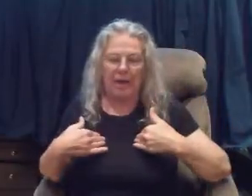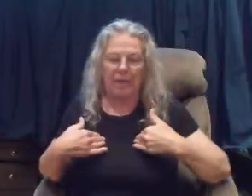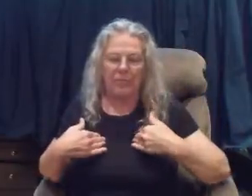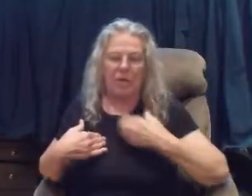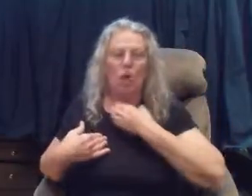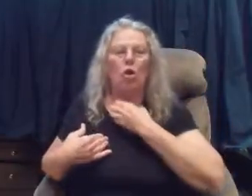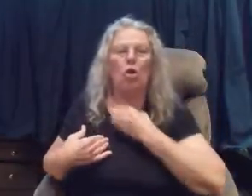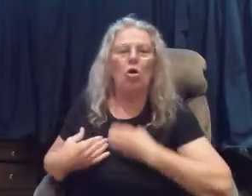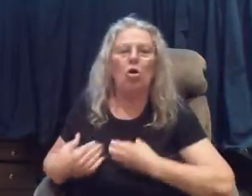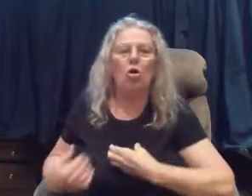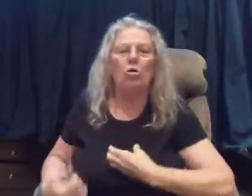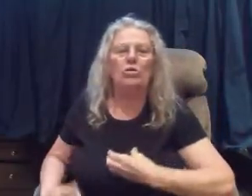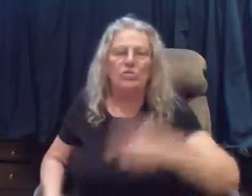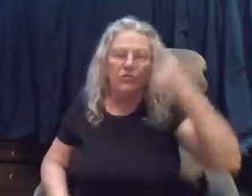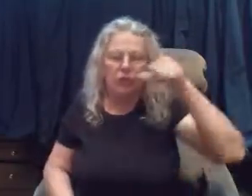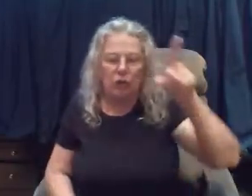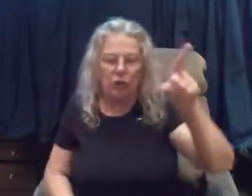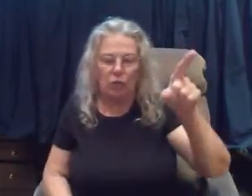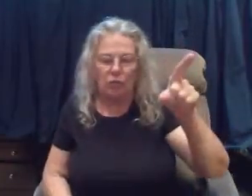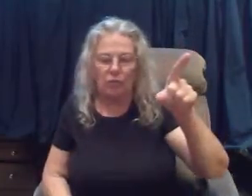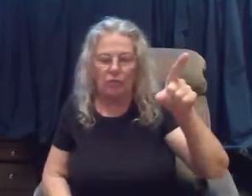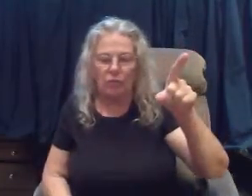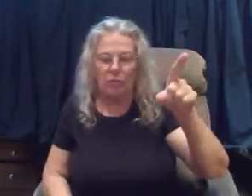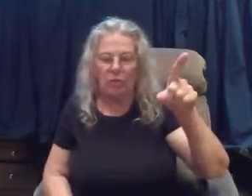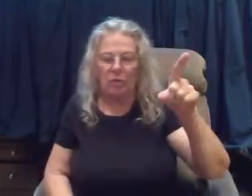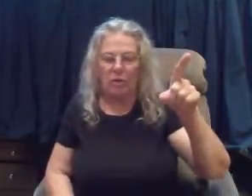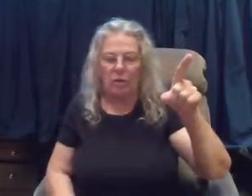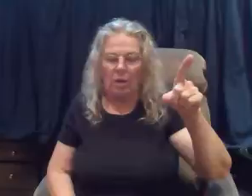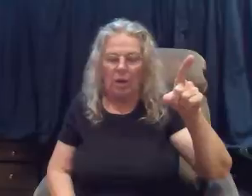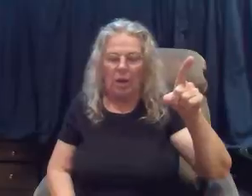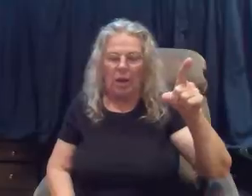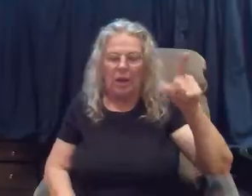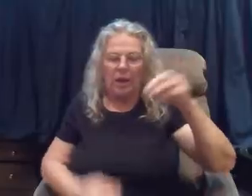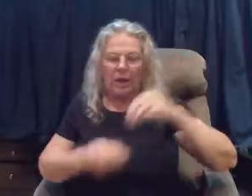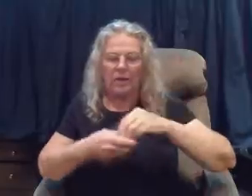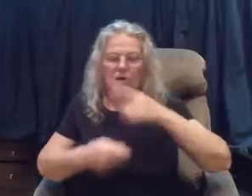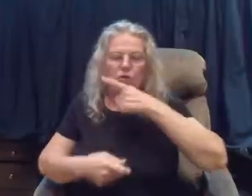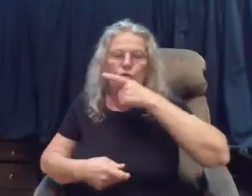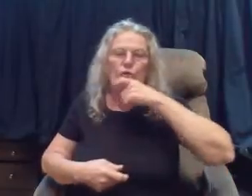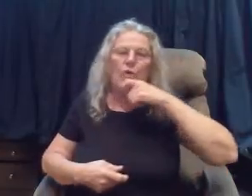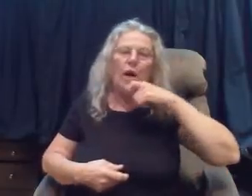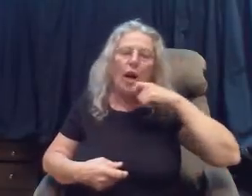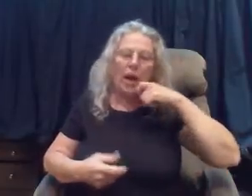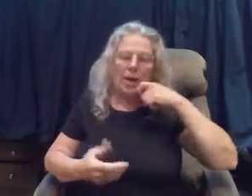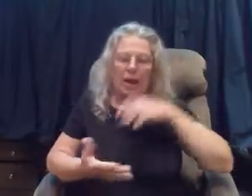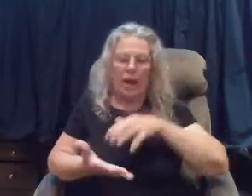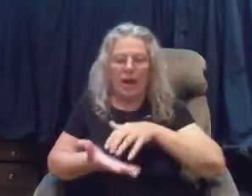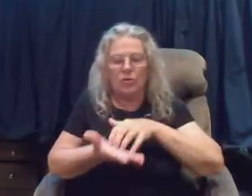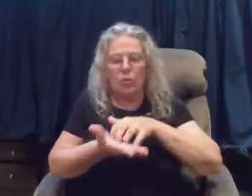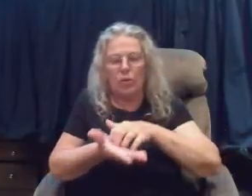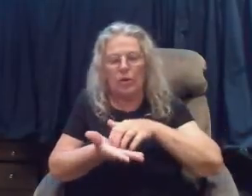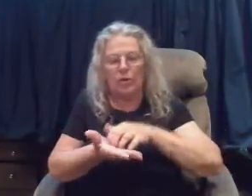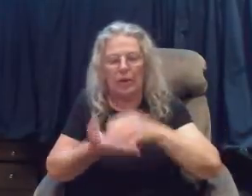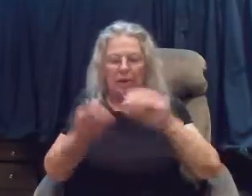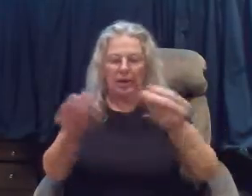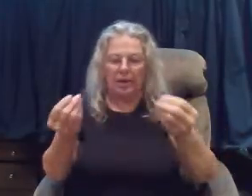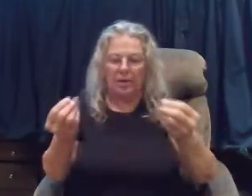longs for you in a dry and weary land